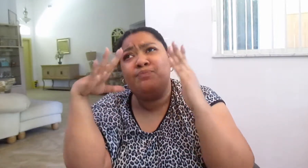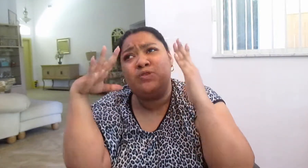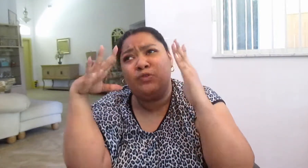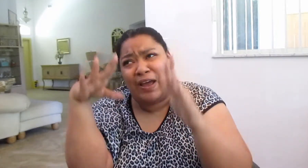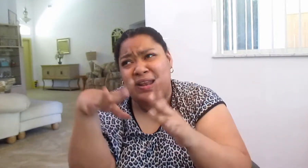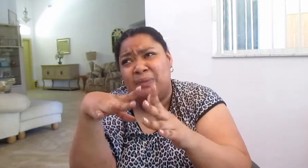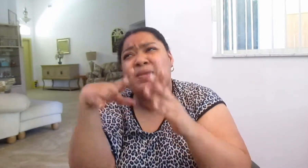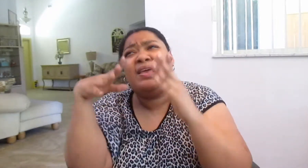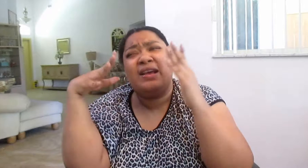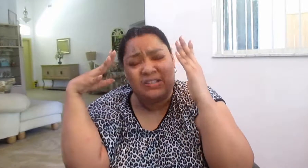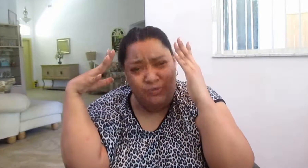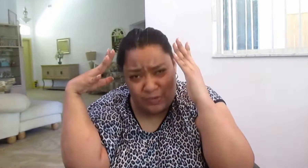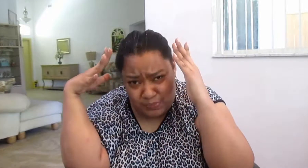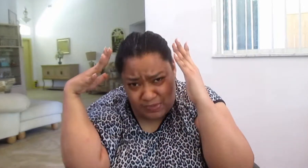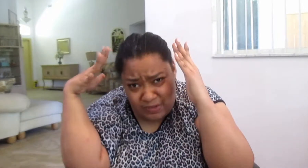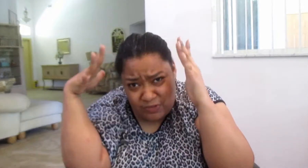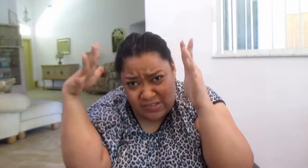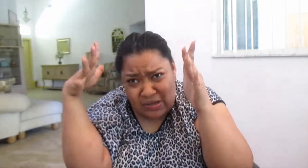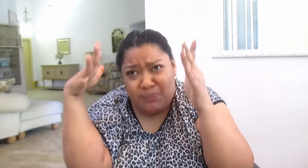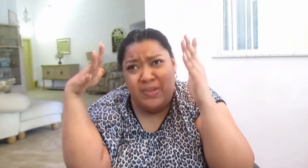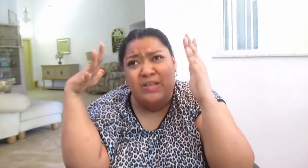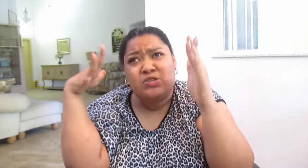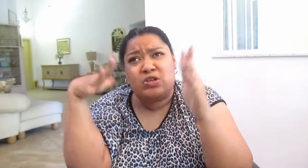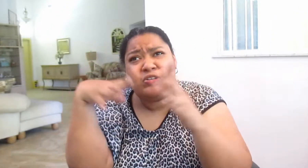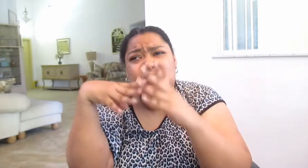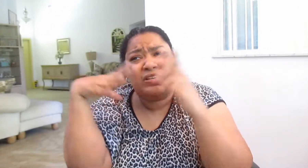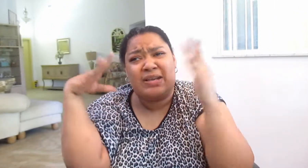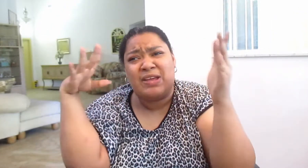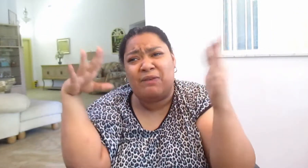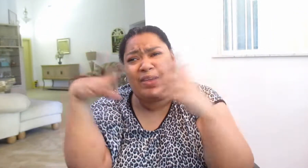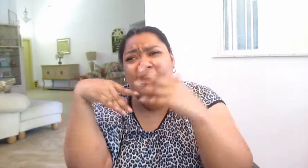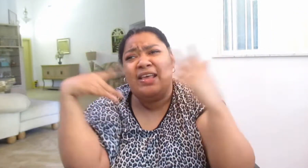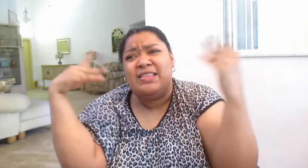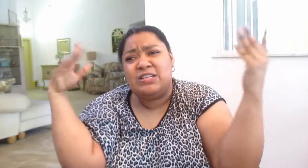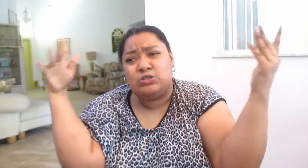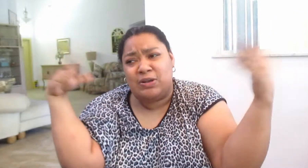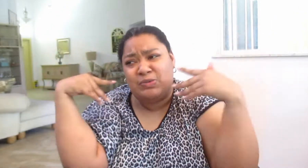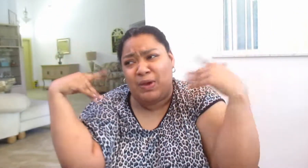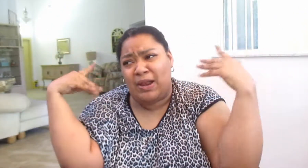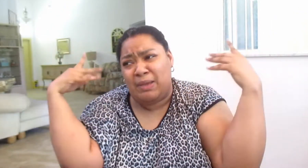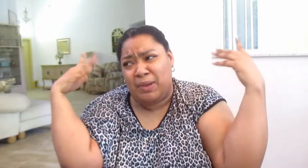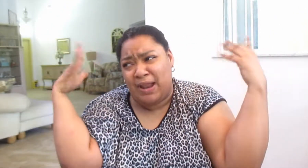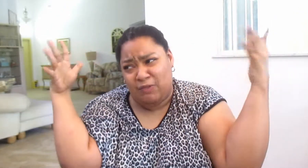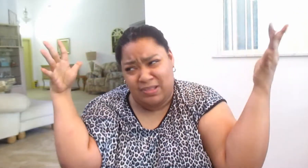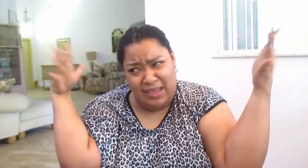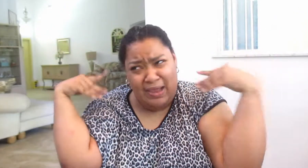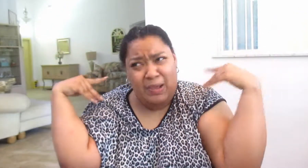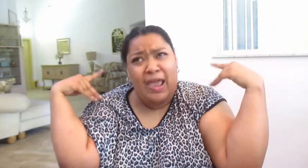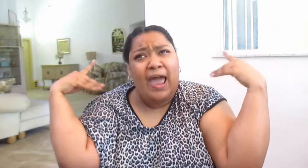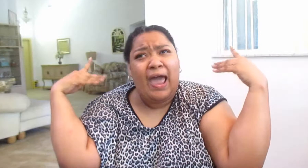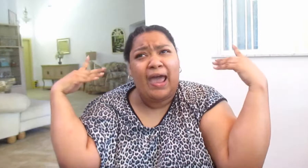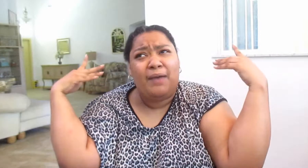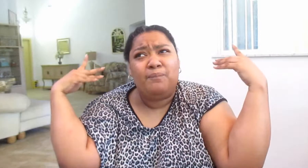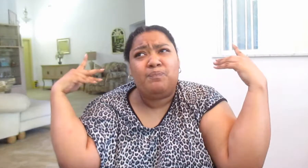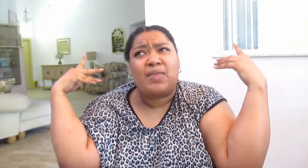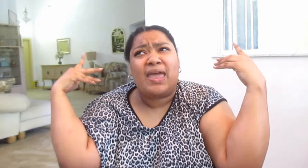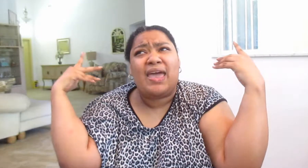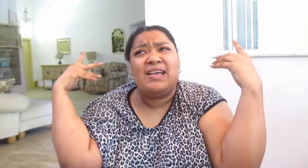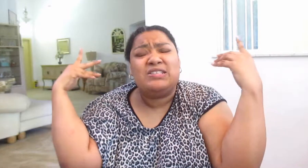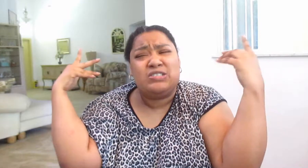to find him. Cause from, for some strange reason she keeps having these dreams about him and everything. And it's